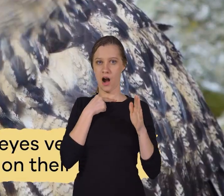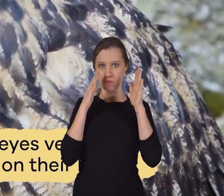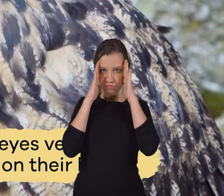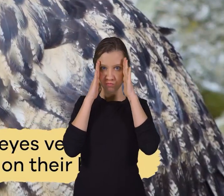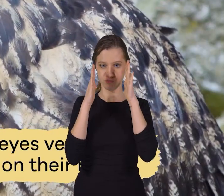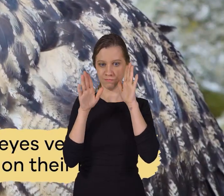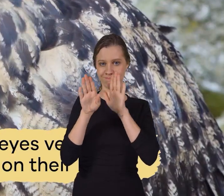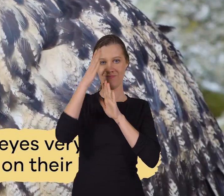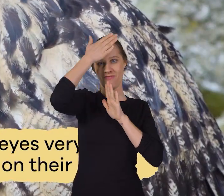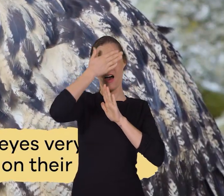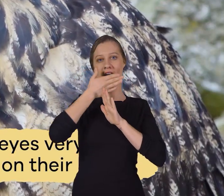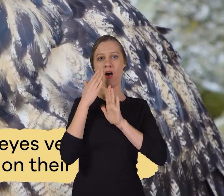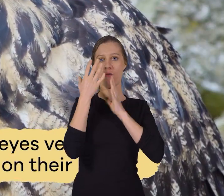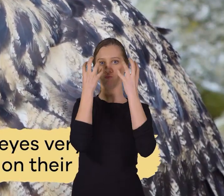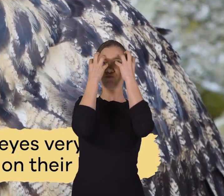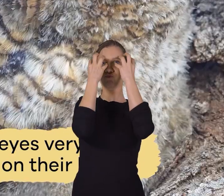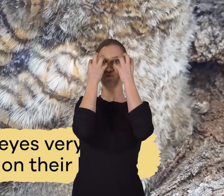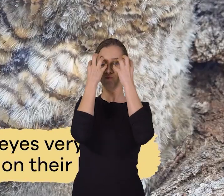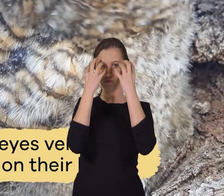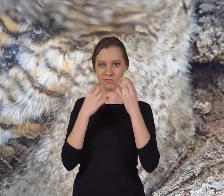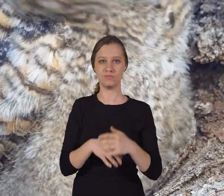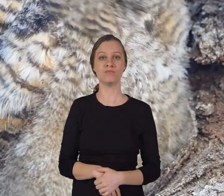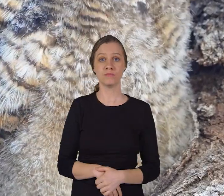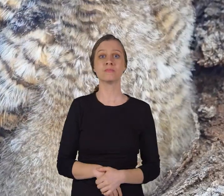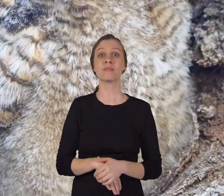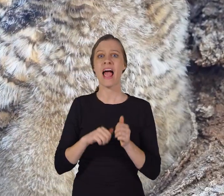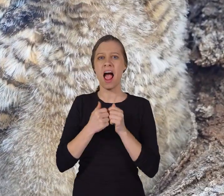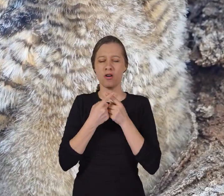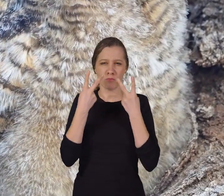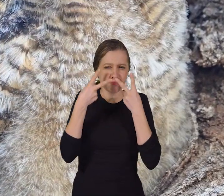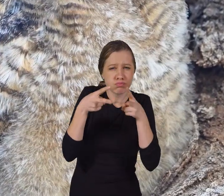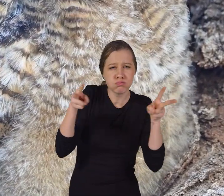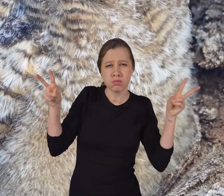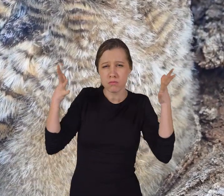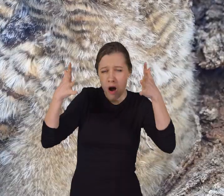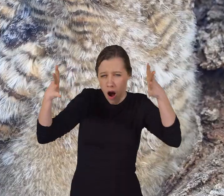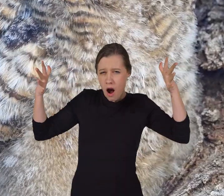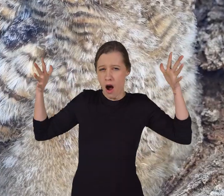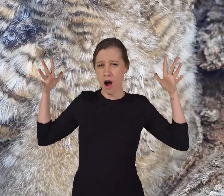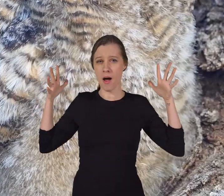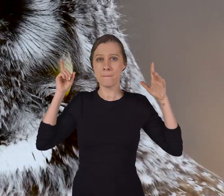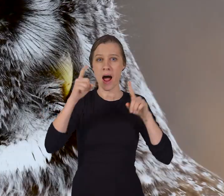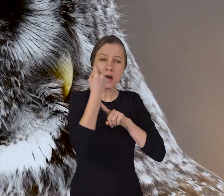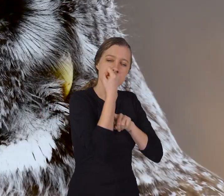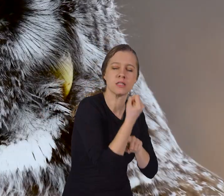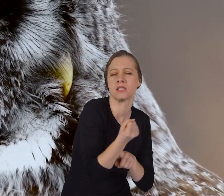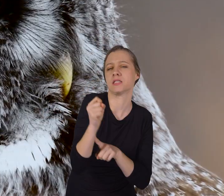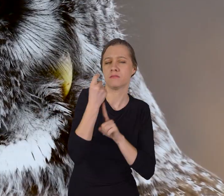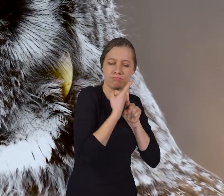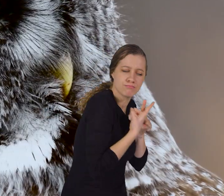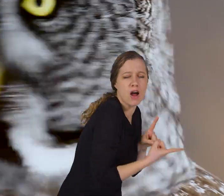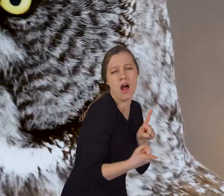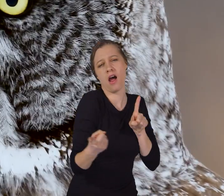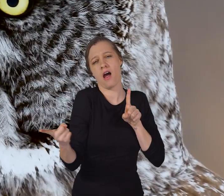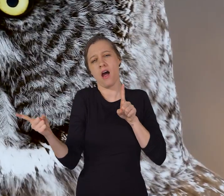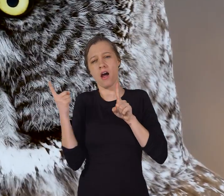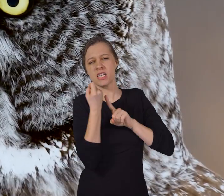because they are fixed on their head. To obtain depth perception, they have to move their entire head.